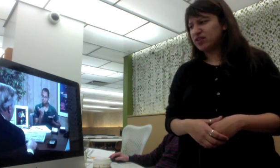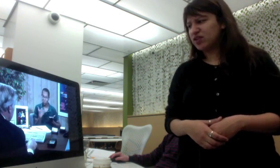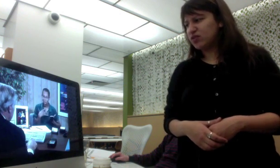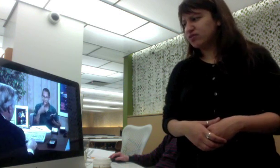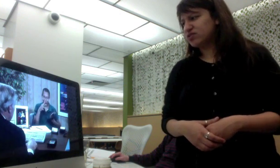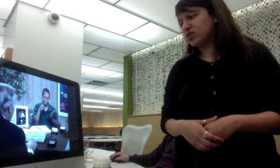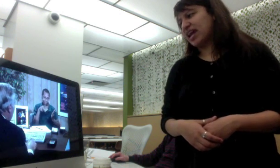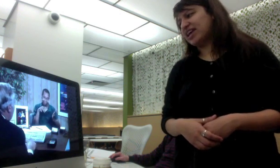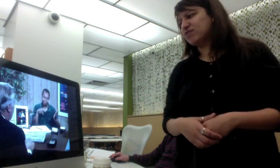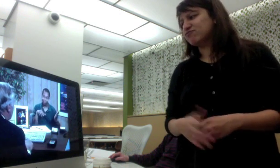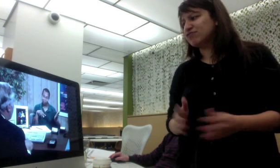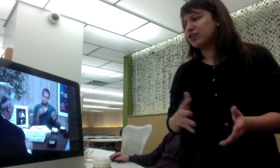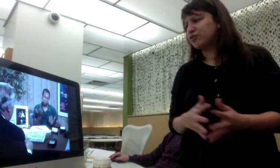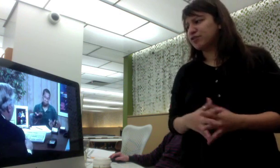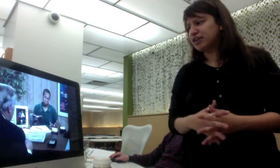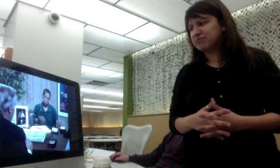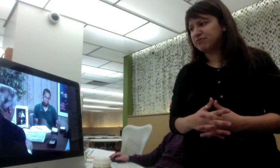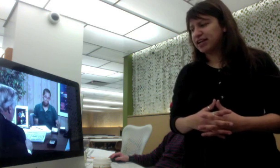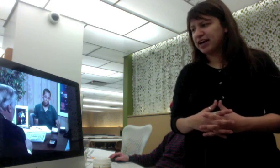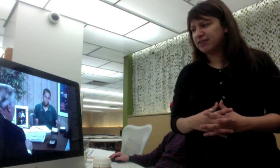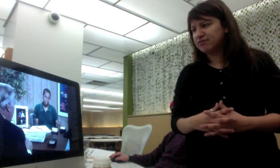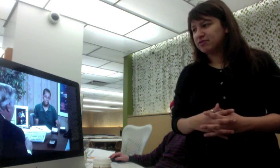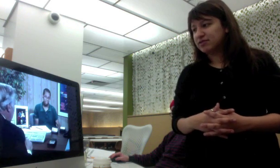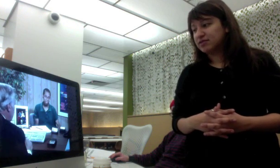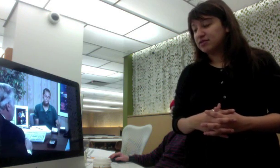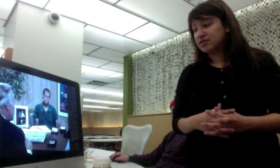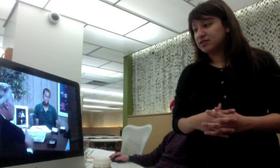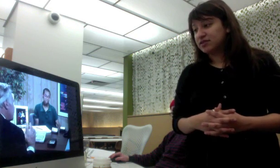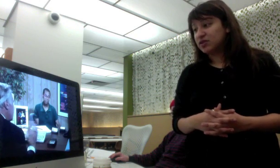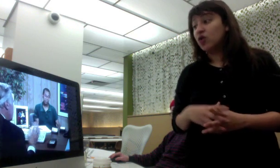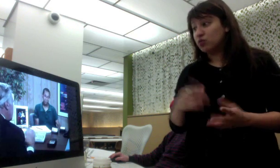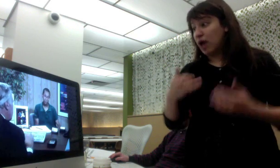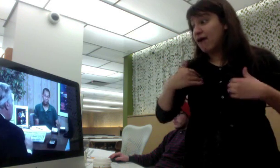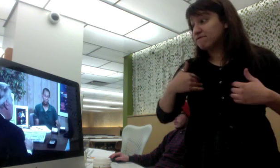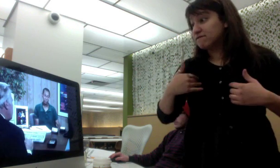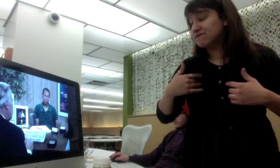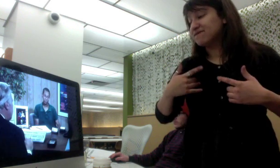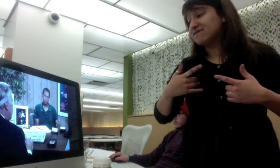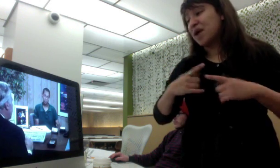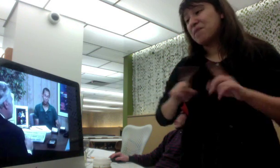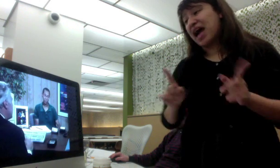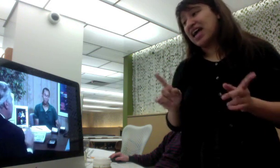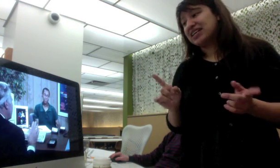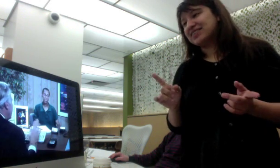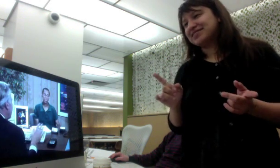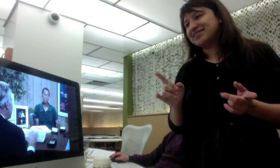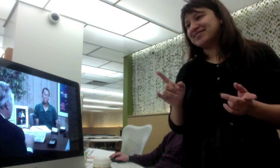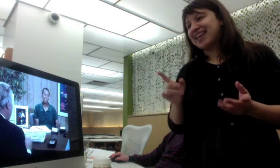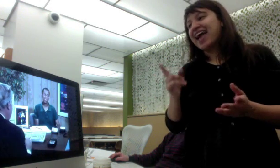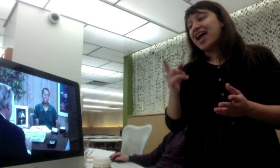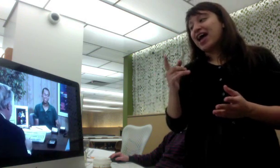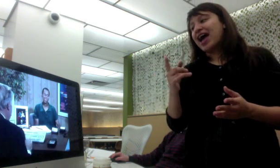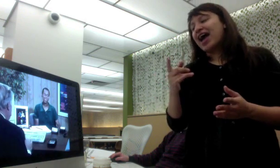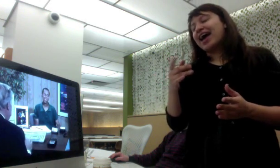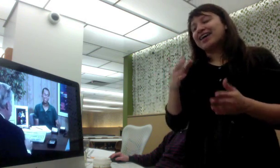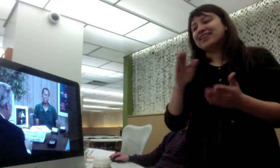do you have it with you so that I can read over it right now? We have a disclosure statement. Unfortunately, it's all in the kitchen counter. When you went through the